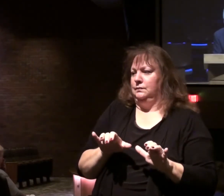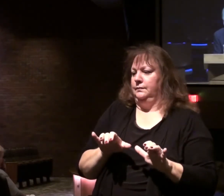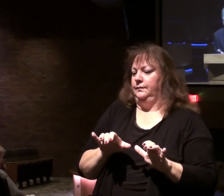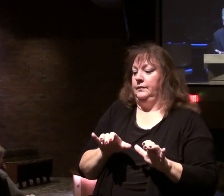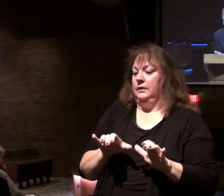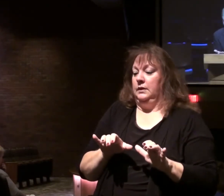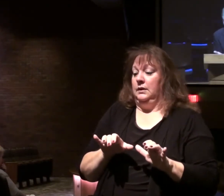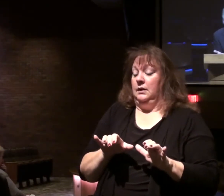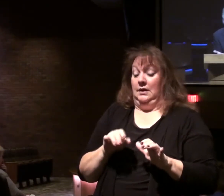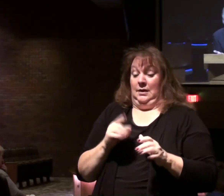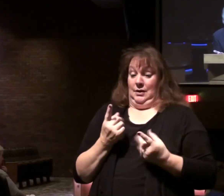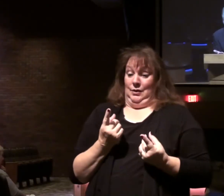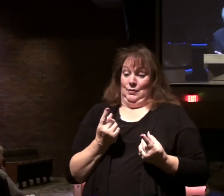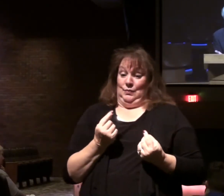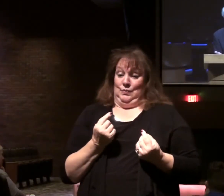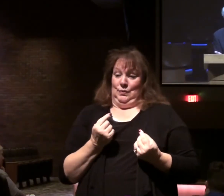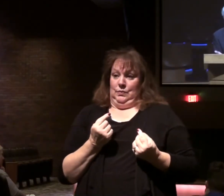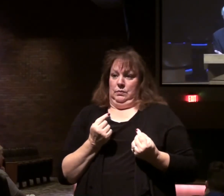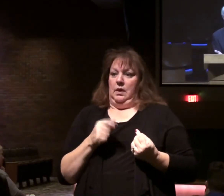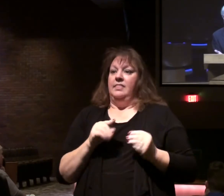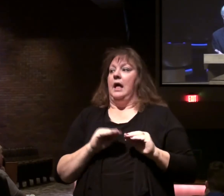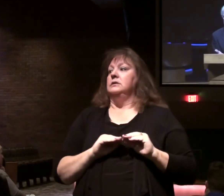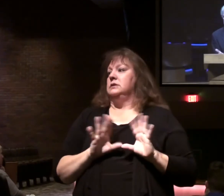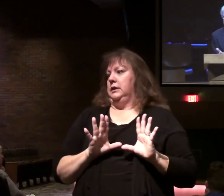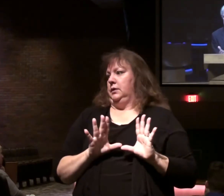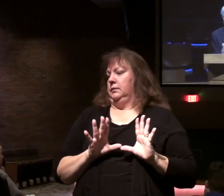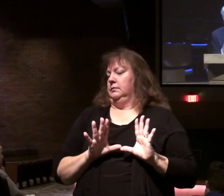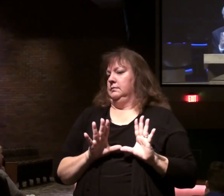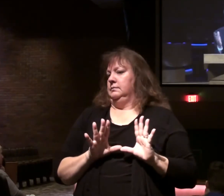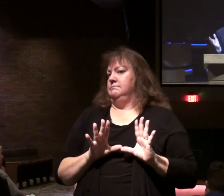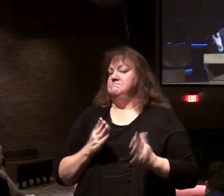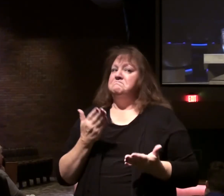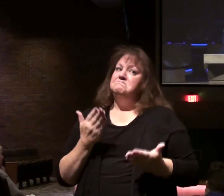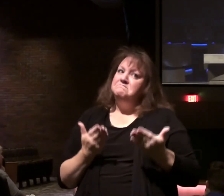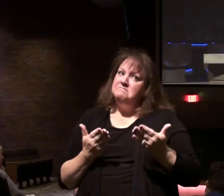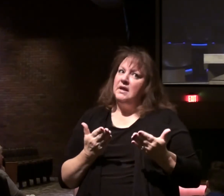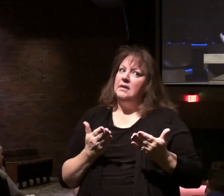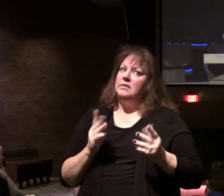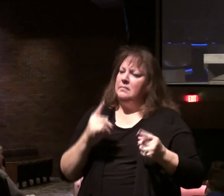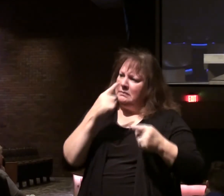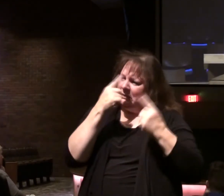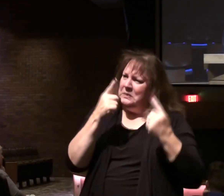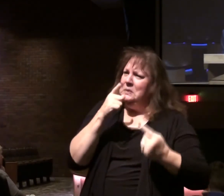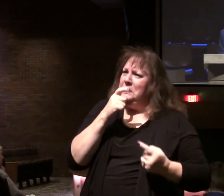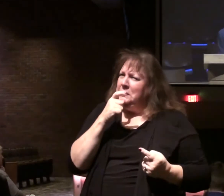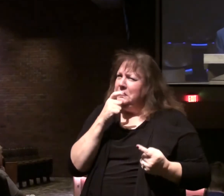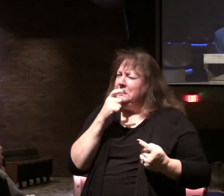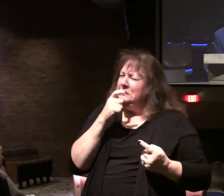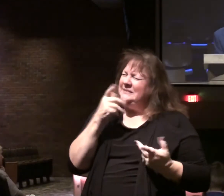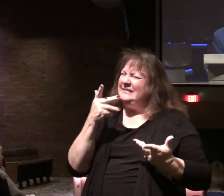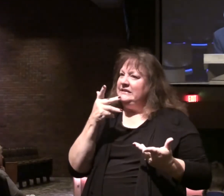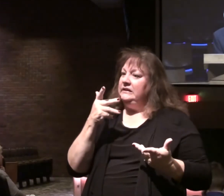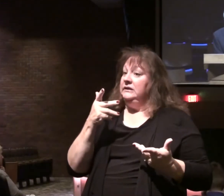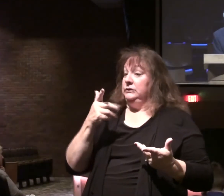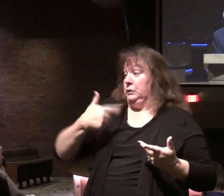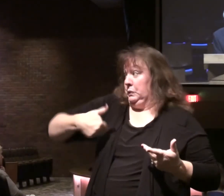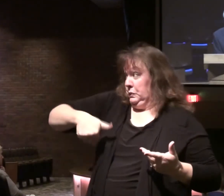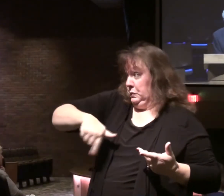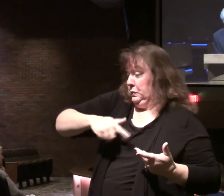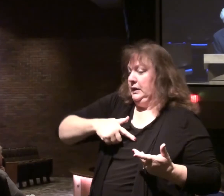What they will be doing is clear. There may be some disagreement on who they are. So what we'll do